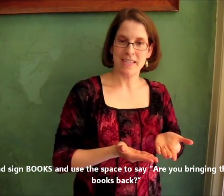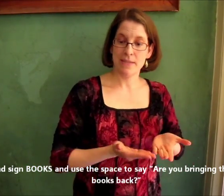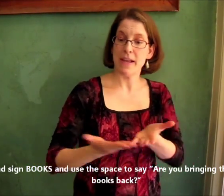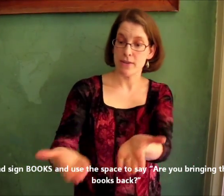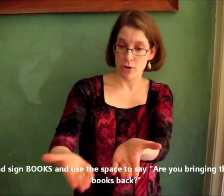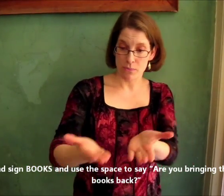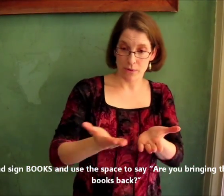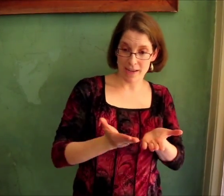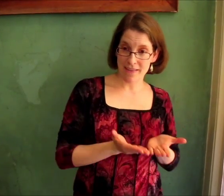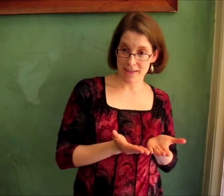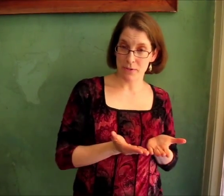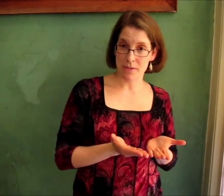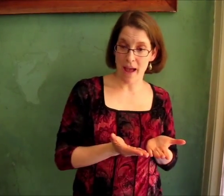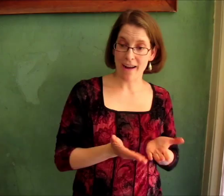the space, are you bringing these books back?